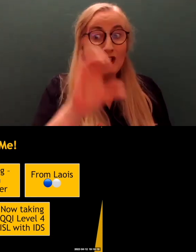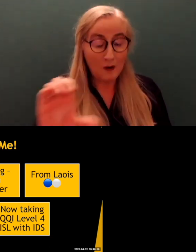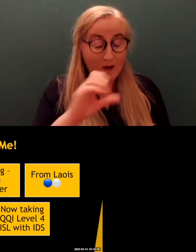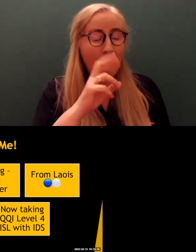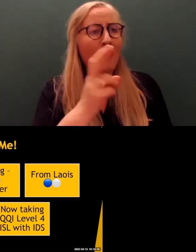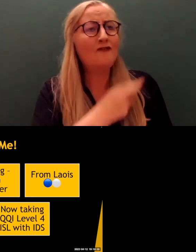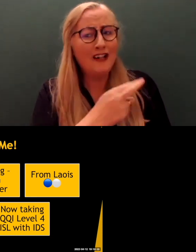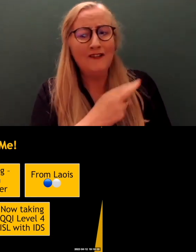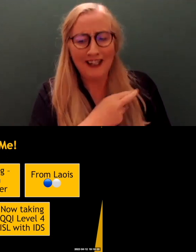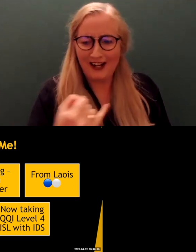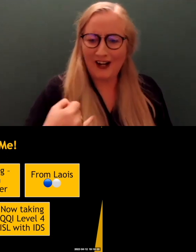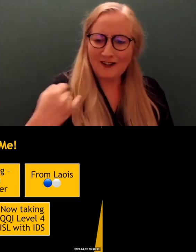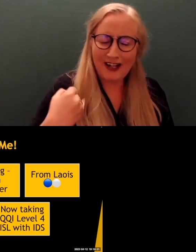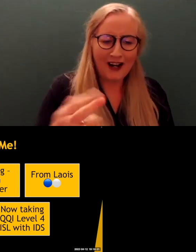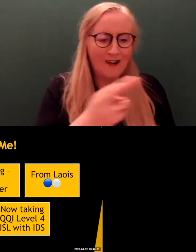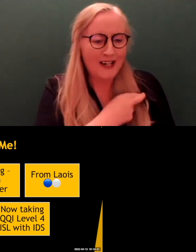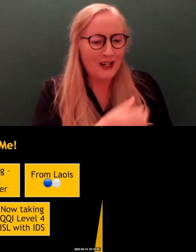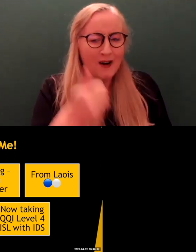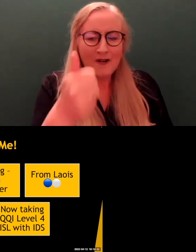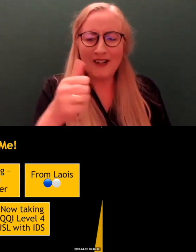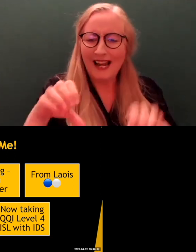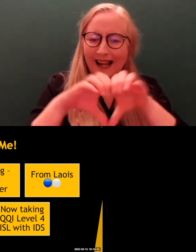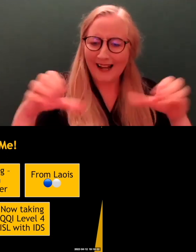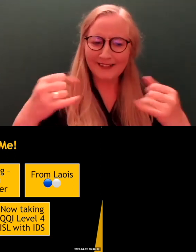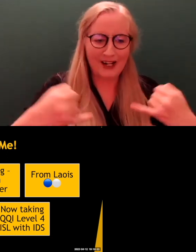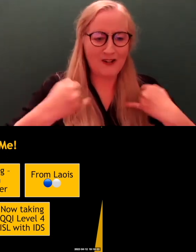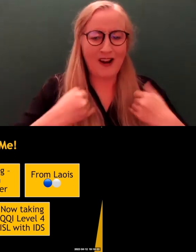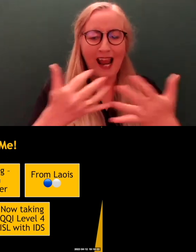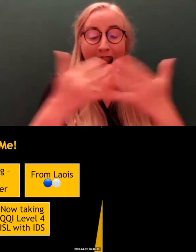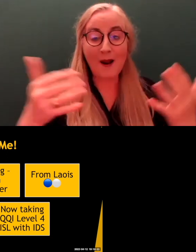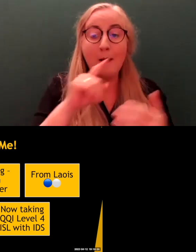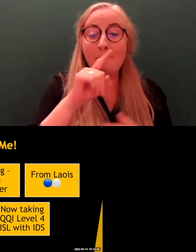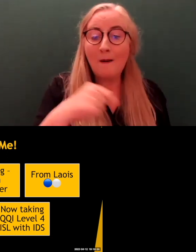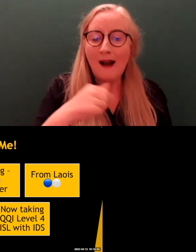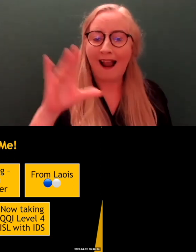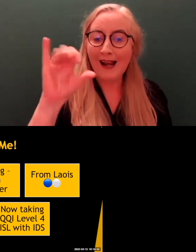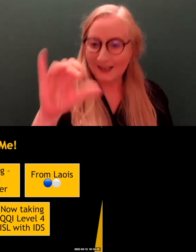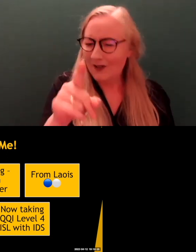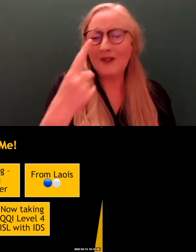really good class. I'm enjoying it a lot. But my ISL, for any of you who saw the video, it's not great yet.